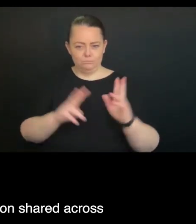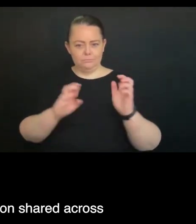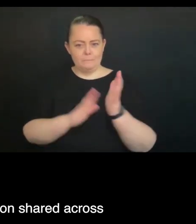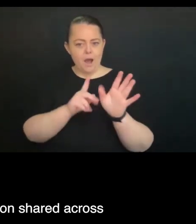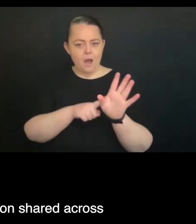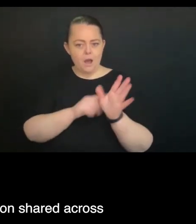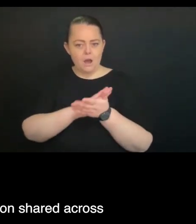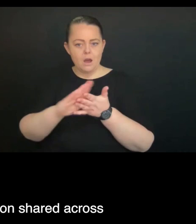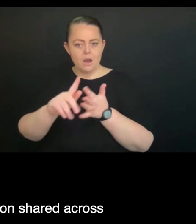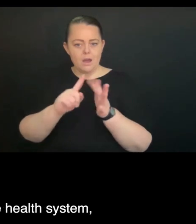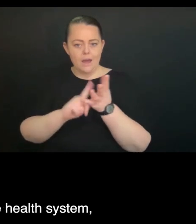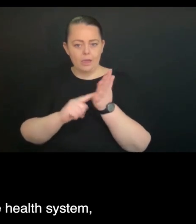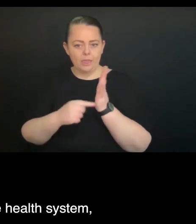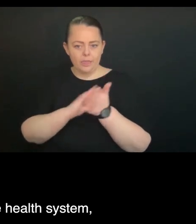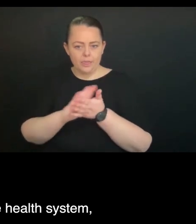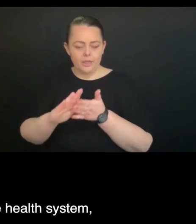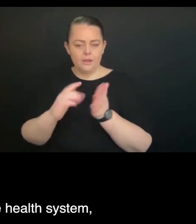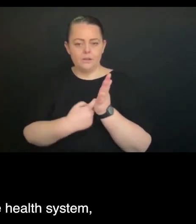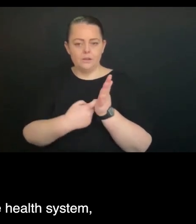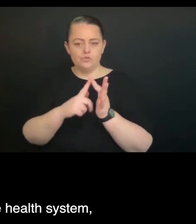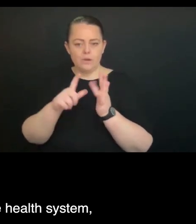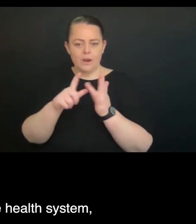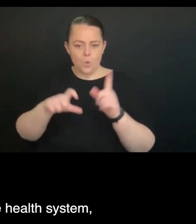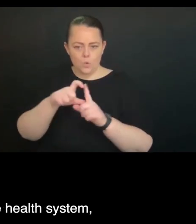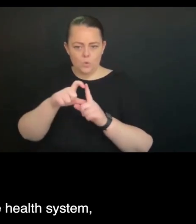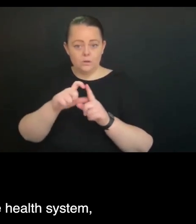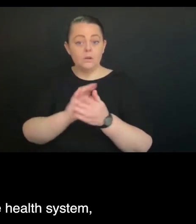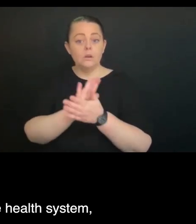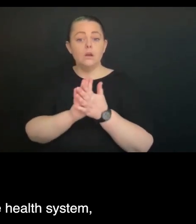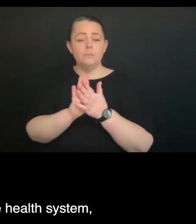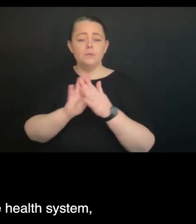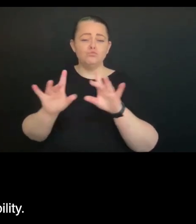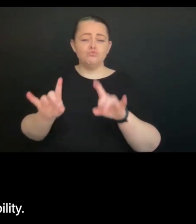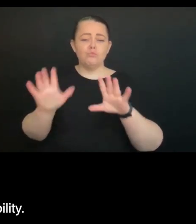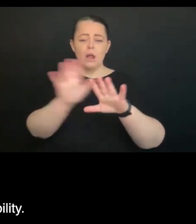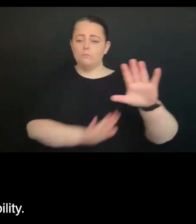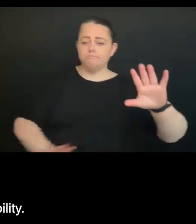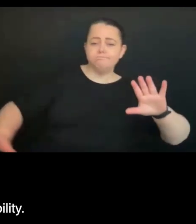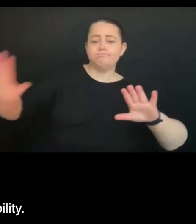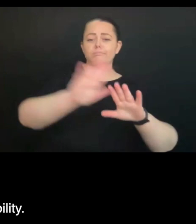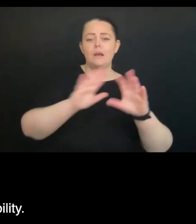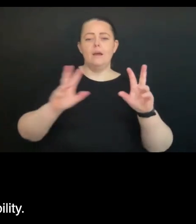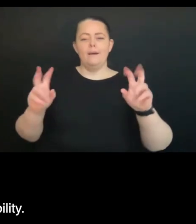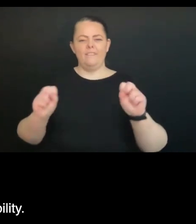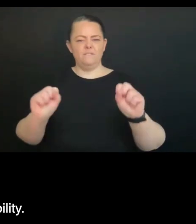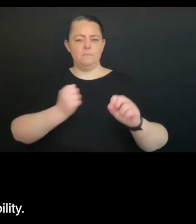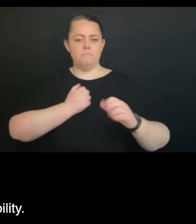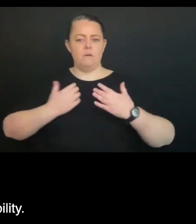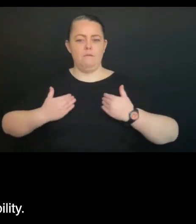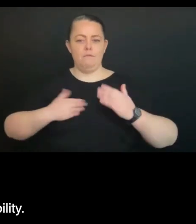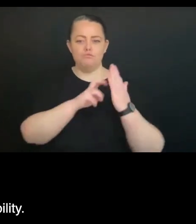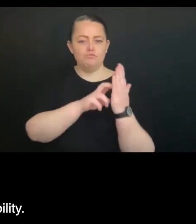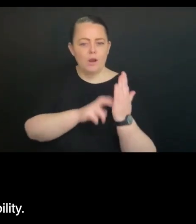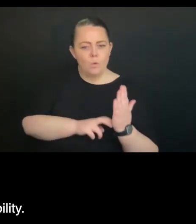information shared across multiple different providers in the health system, in aged care,